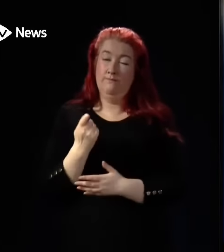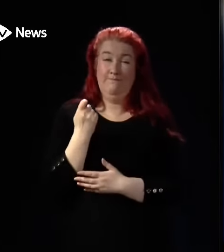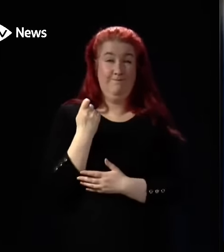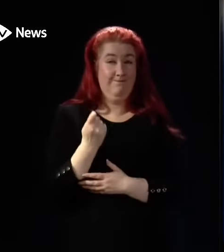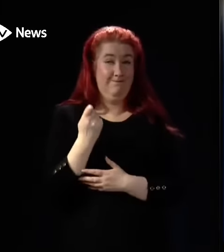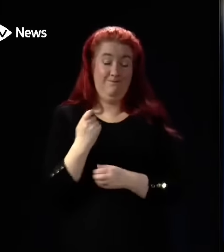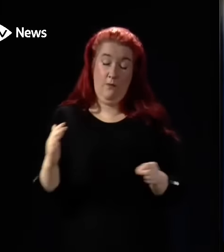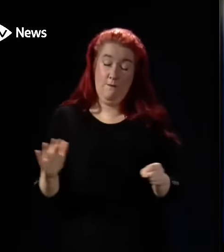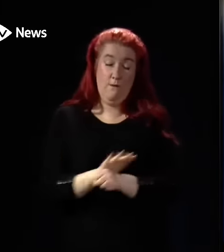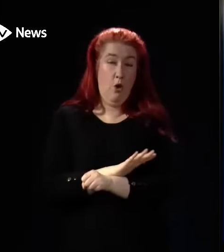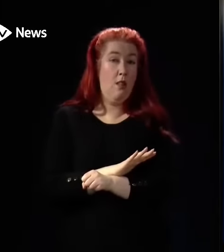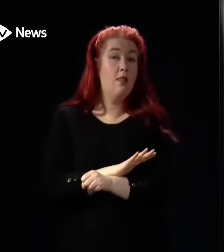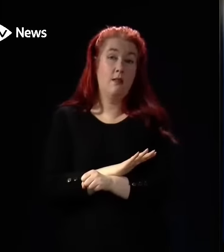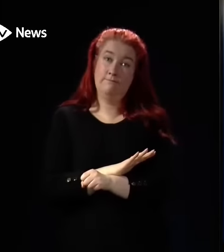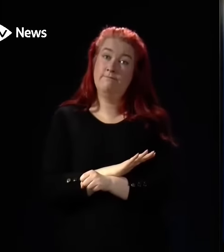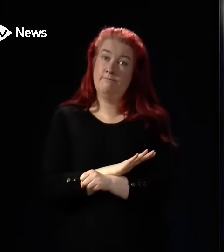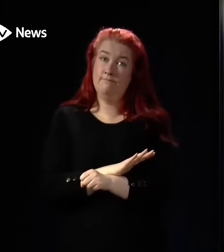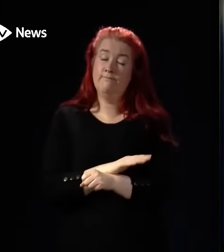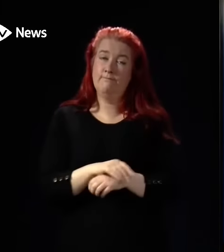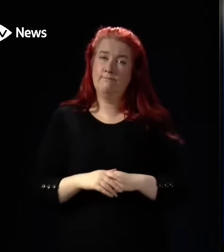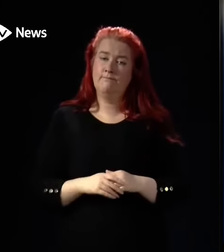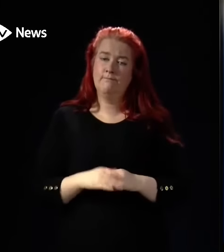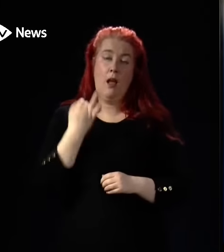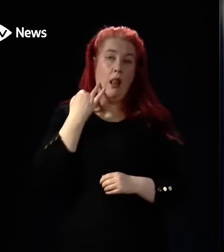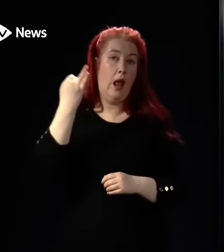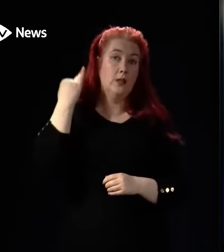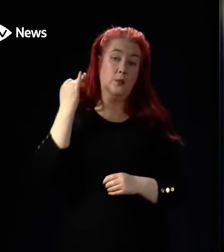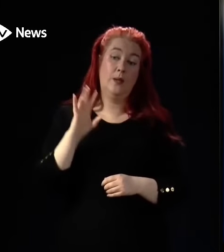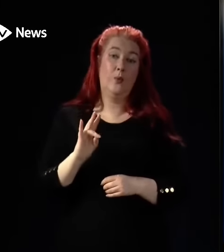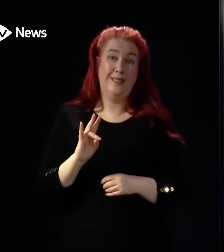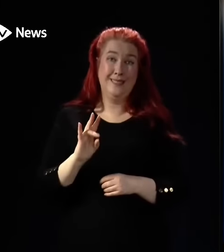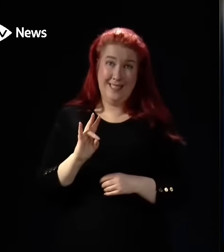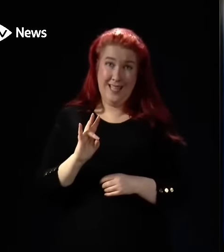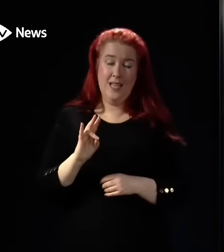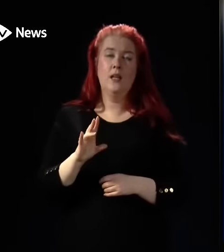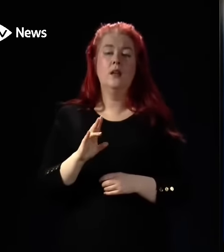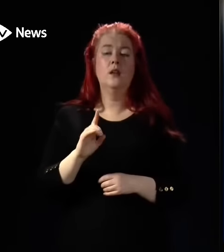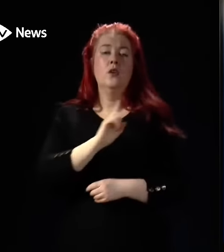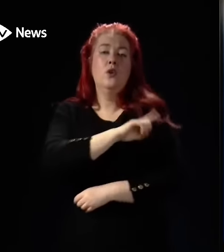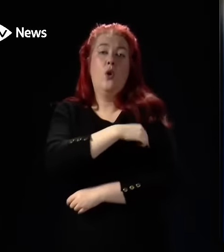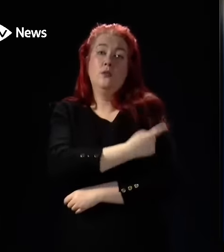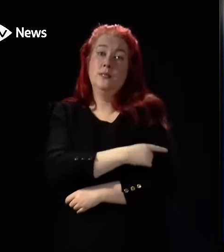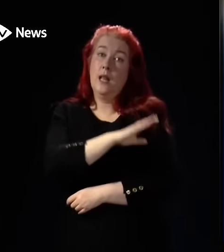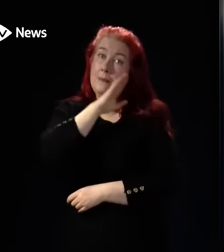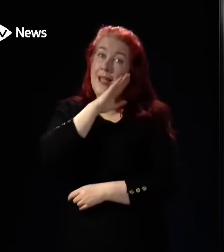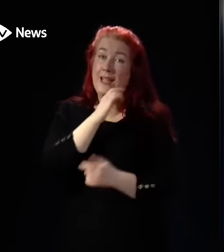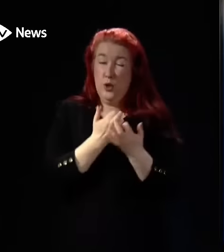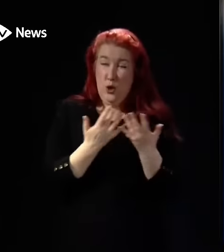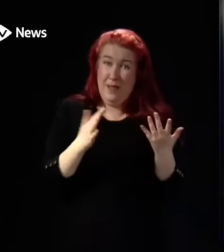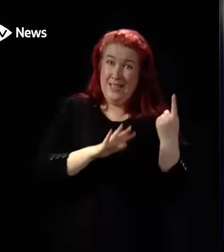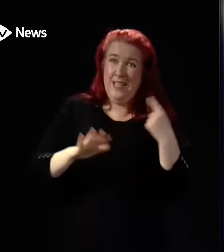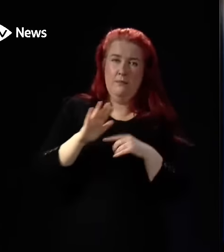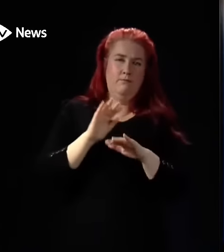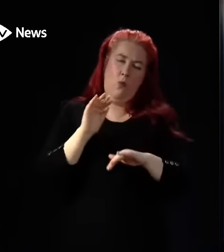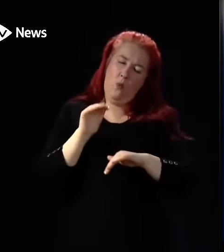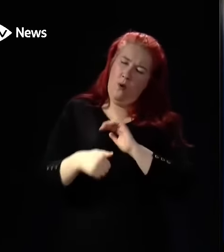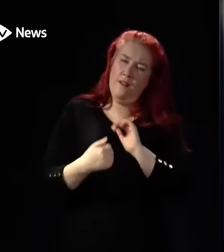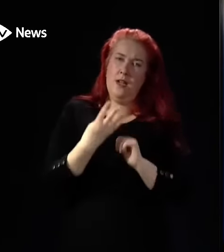completely full. Last Wednesday hospital bed occupancy across Scotland exceeded at